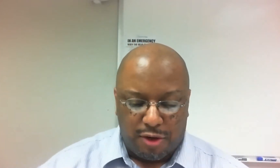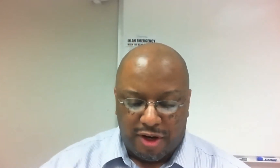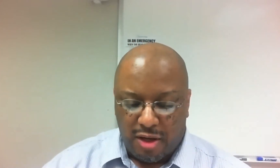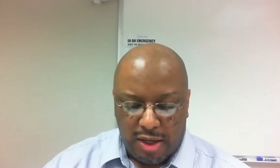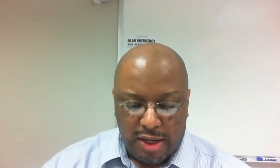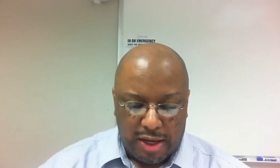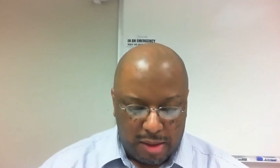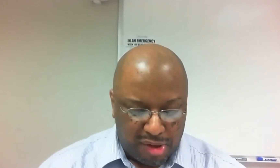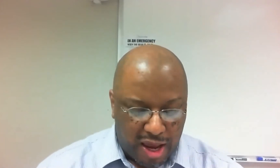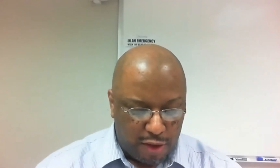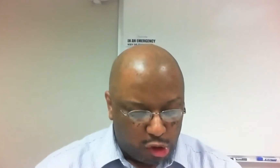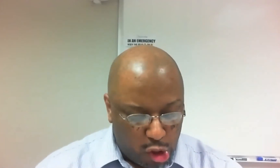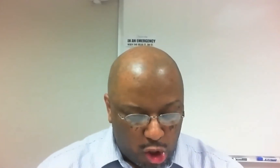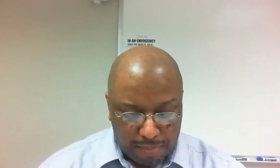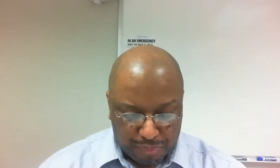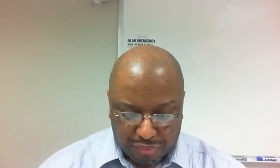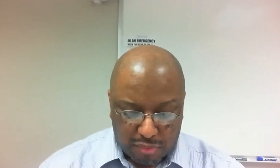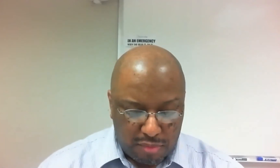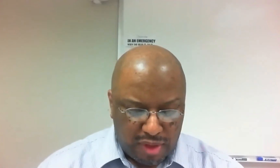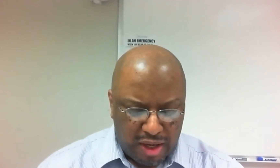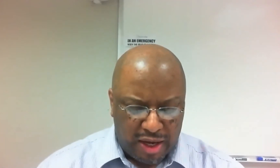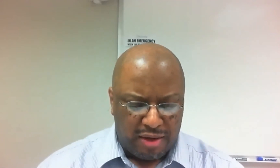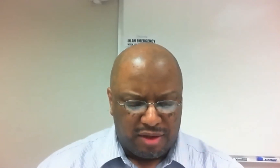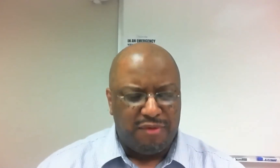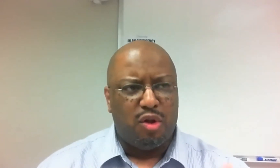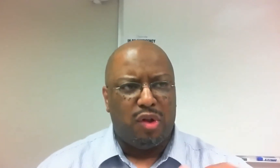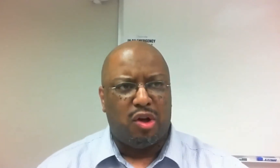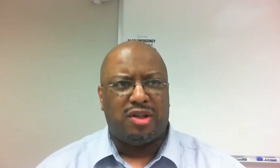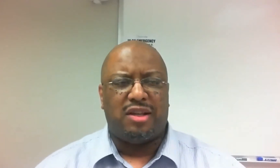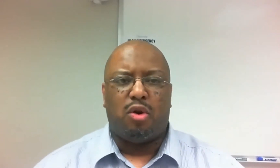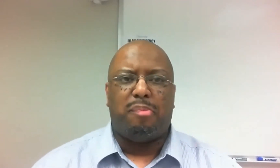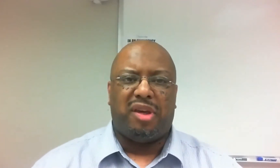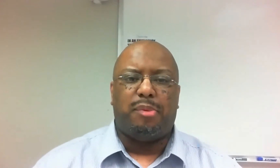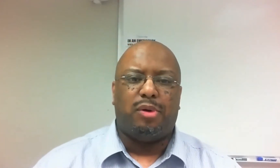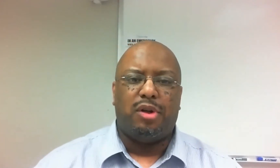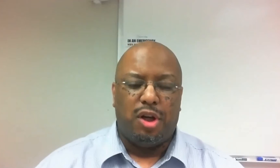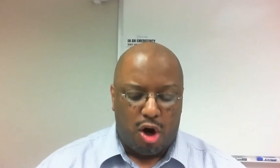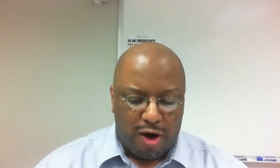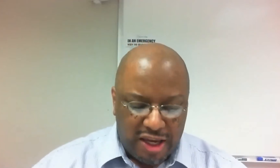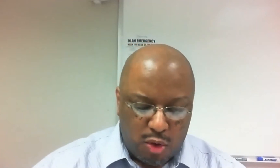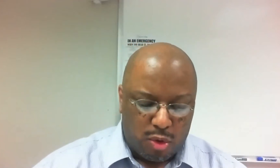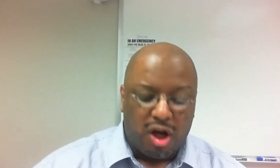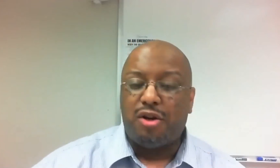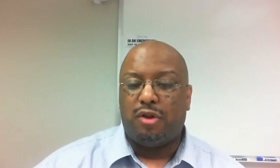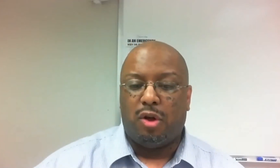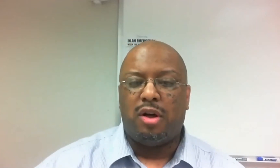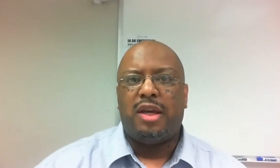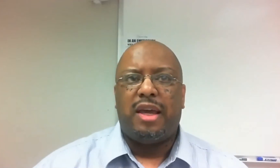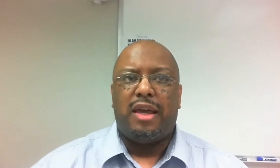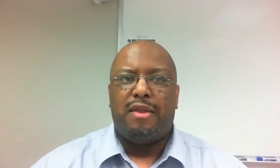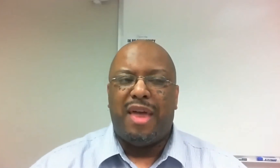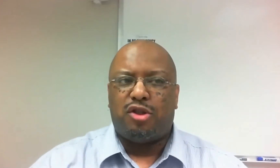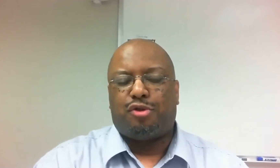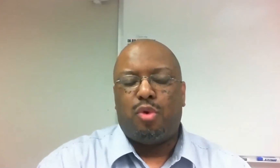criteria in applying the law. And even though the law says that all people are equal under the law,